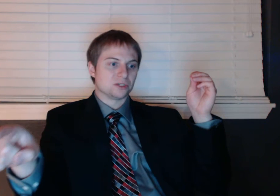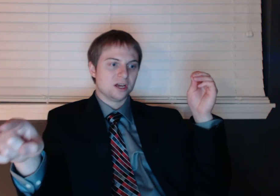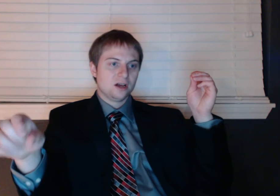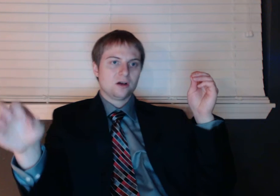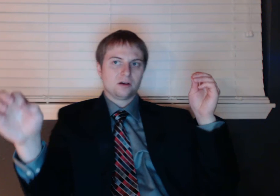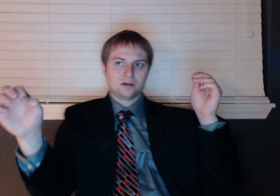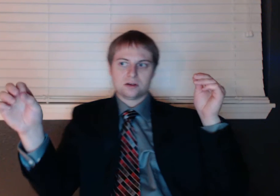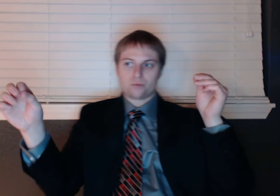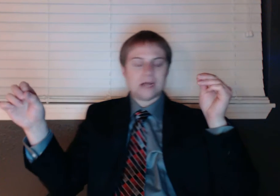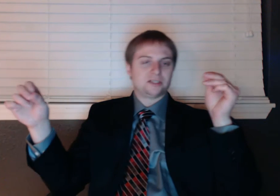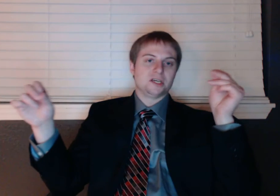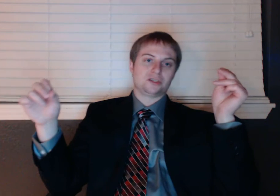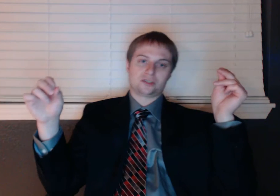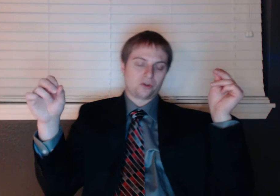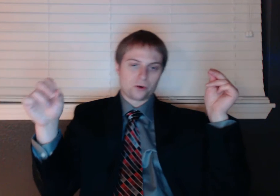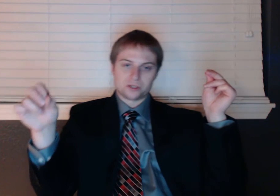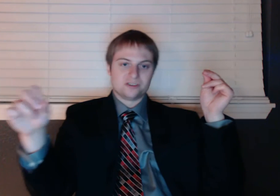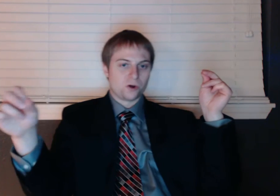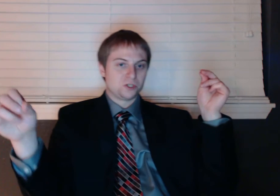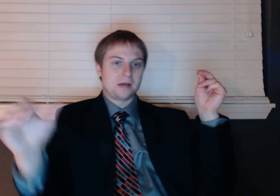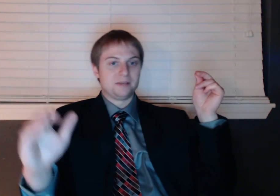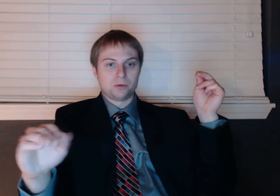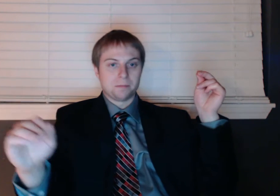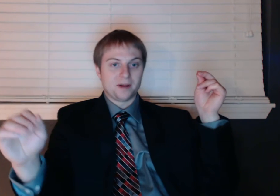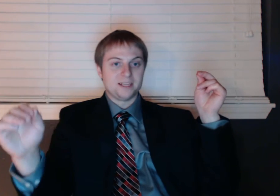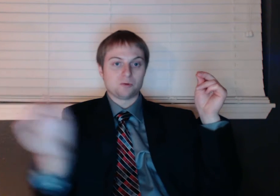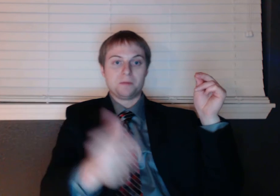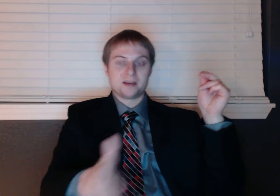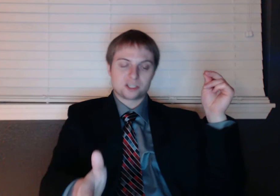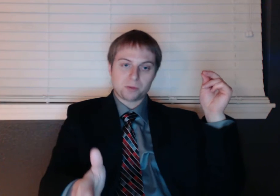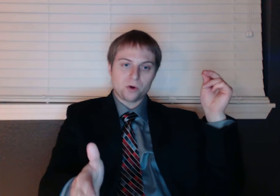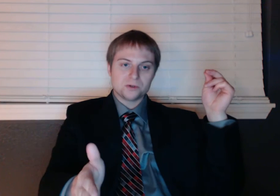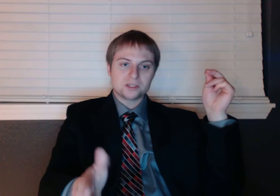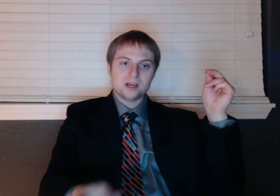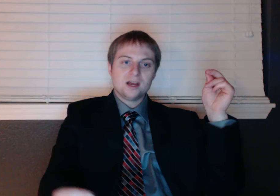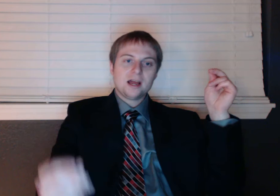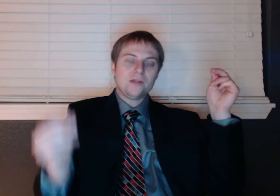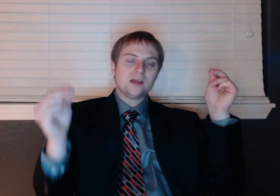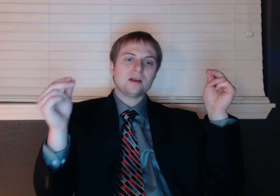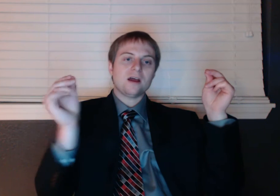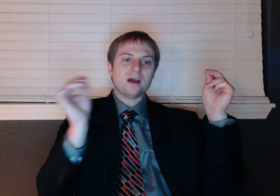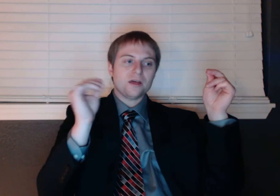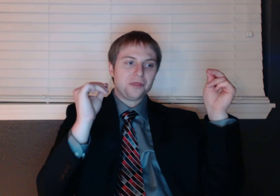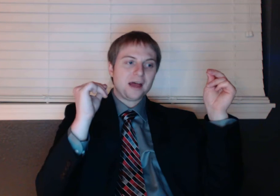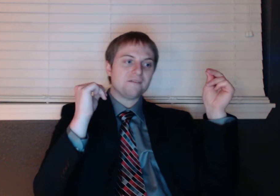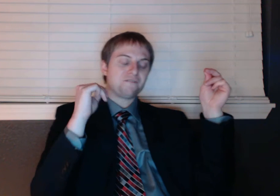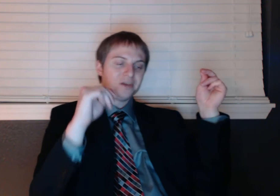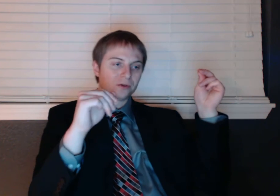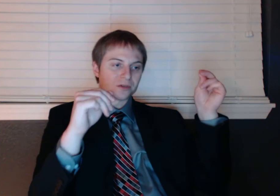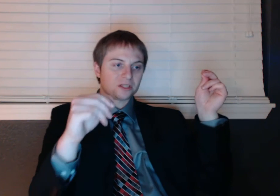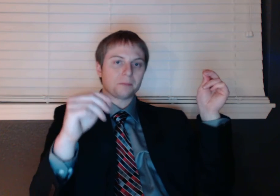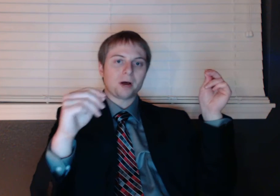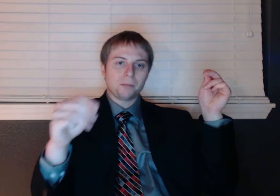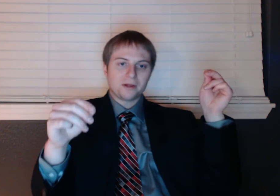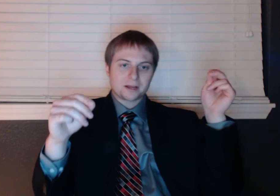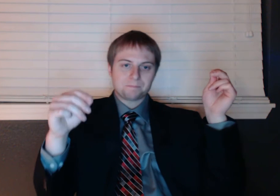those racist slurs and jokes you have between buddies will be exposed and then that feels the public